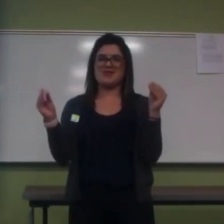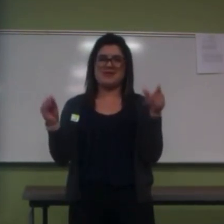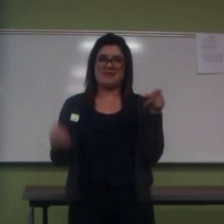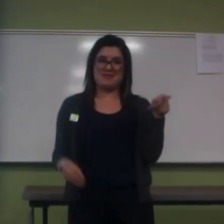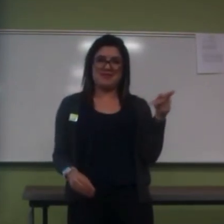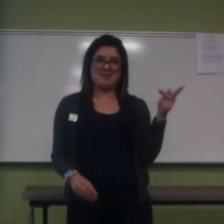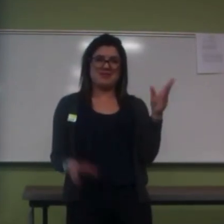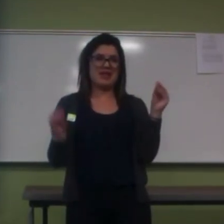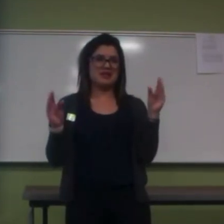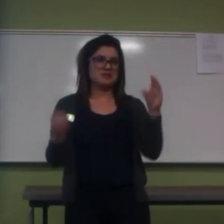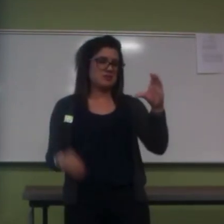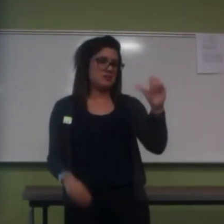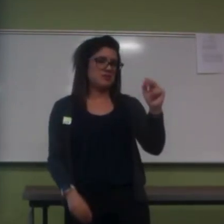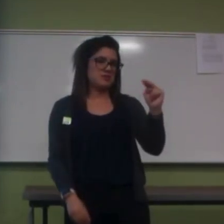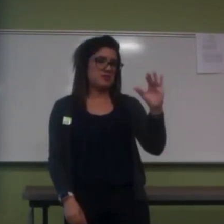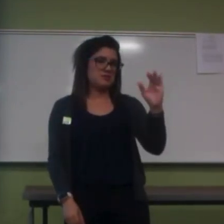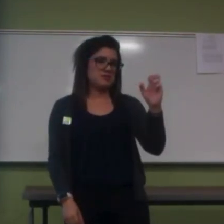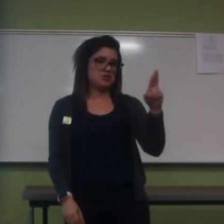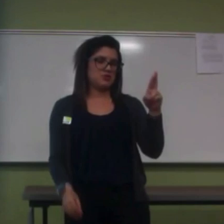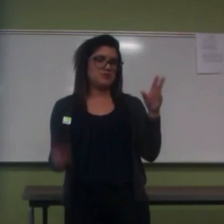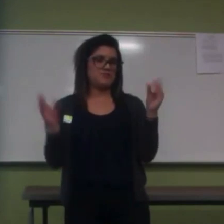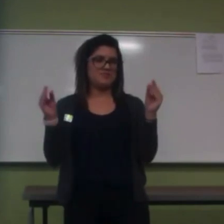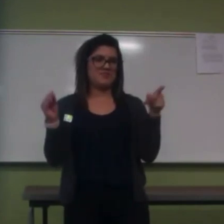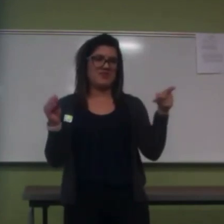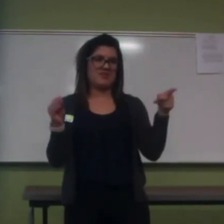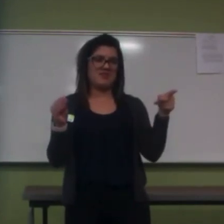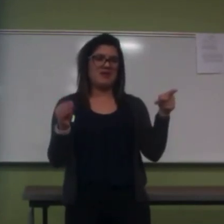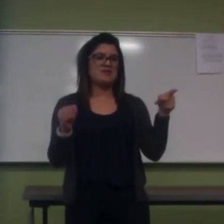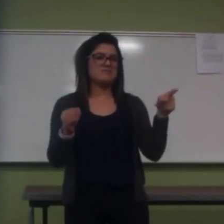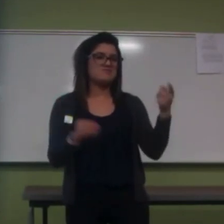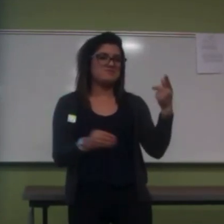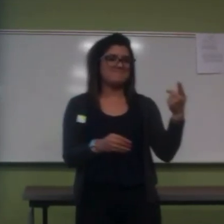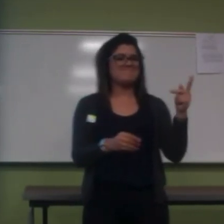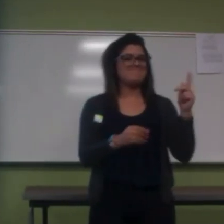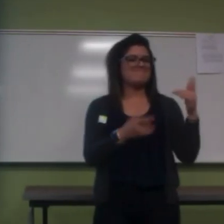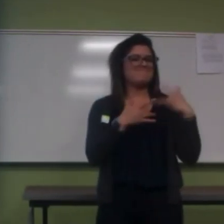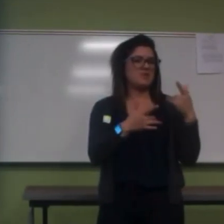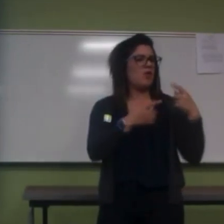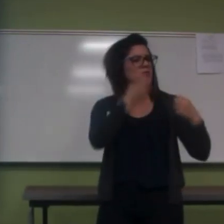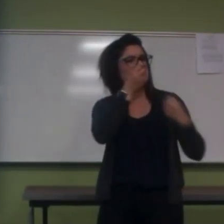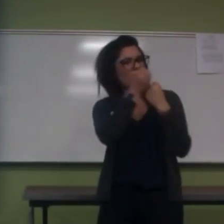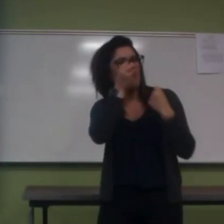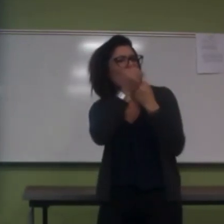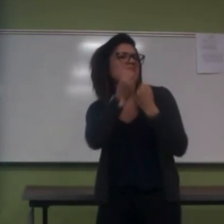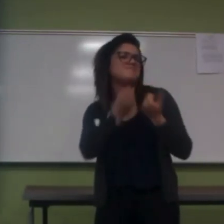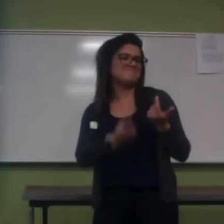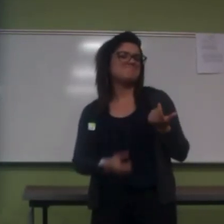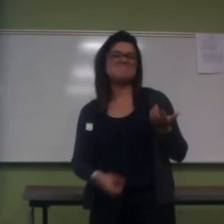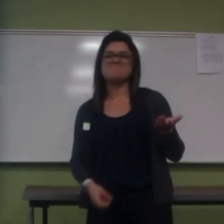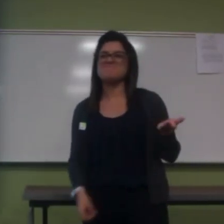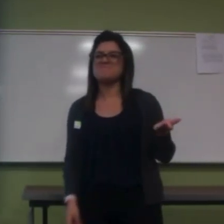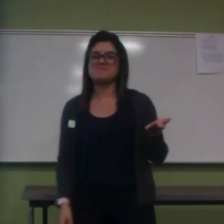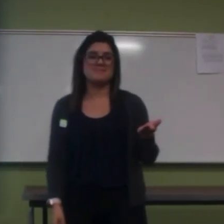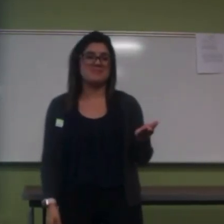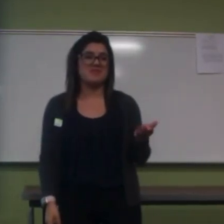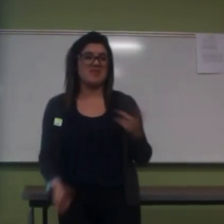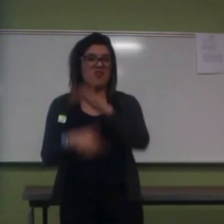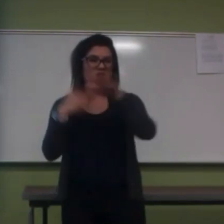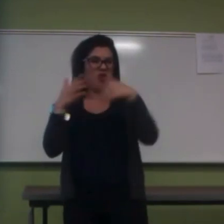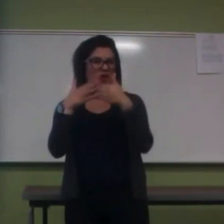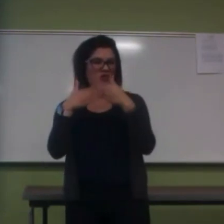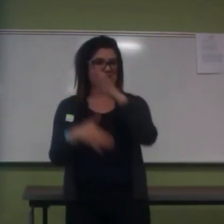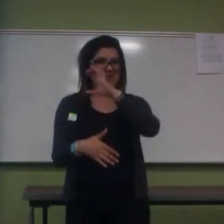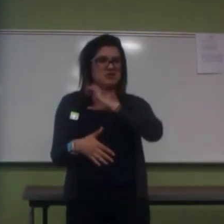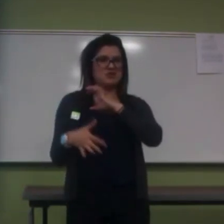that they're some of the most supportive people that I know. And, not all of the characteristics are going to